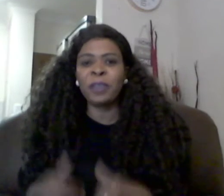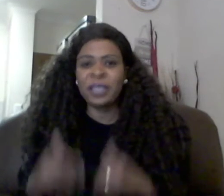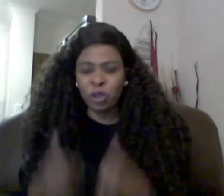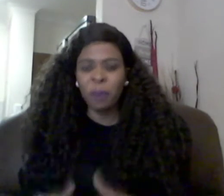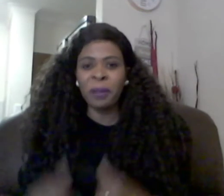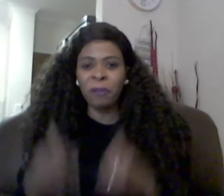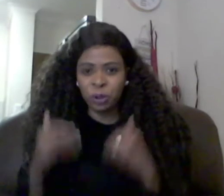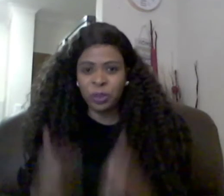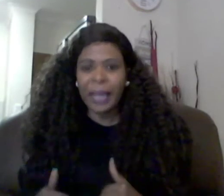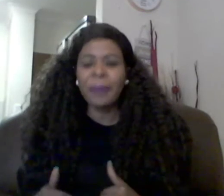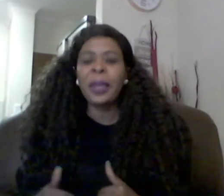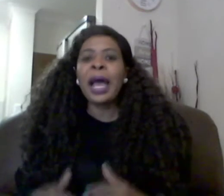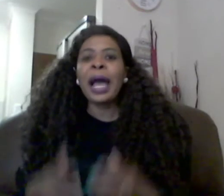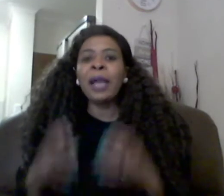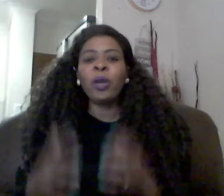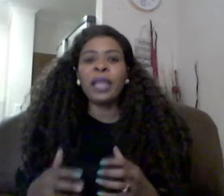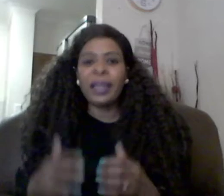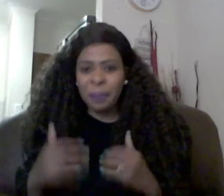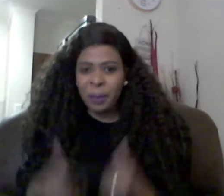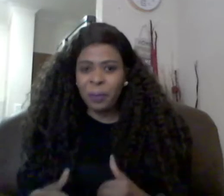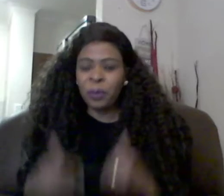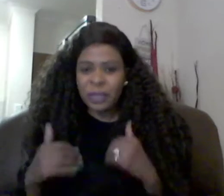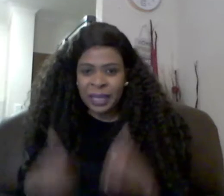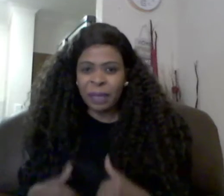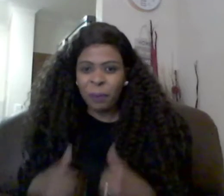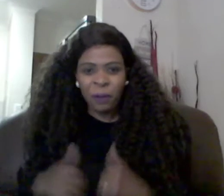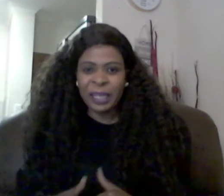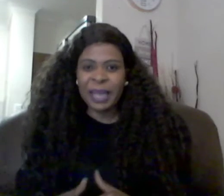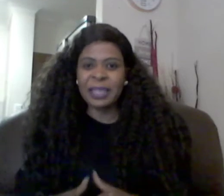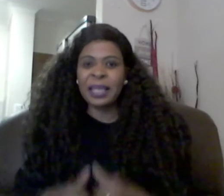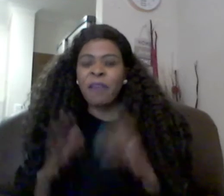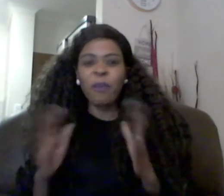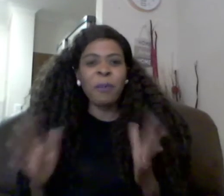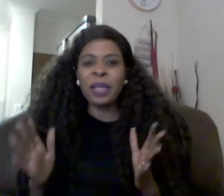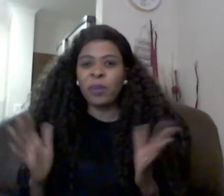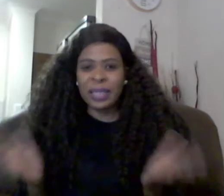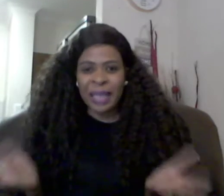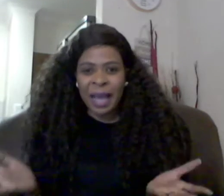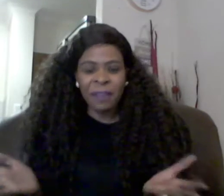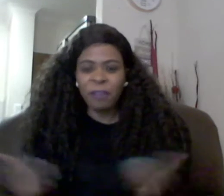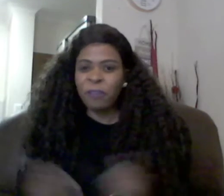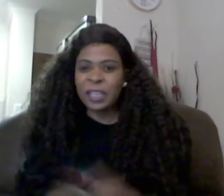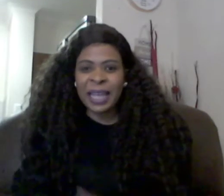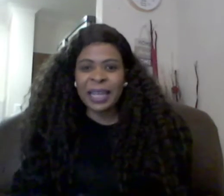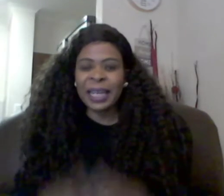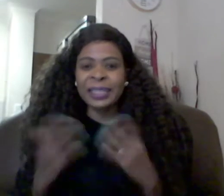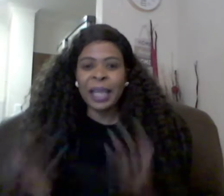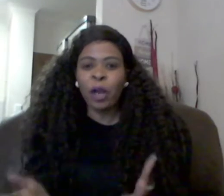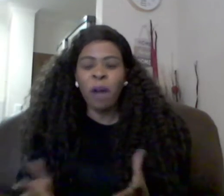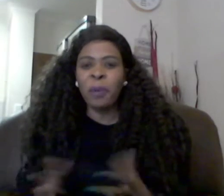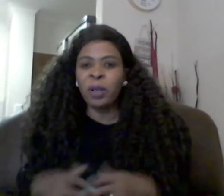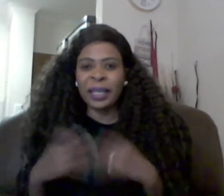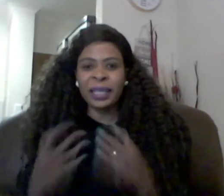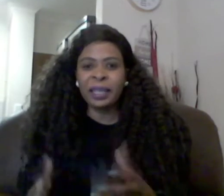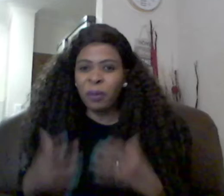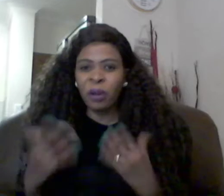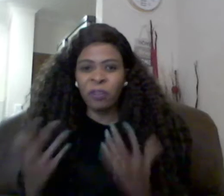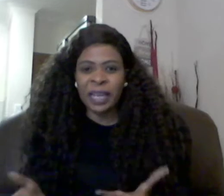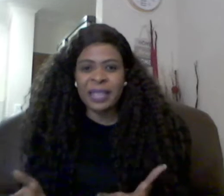this topic for today i know that there are people who say that prophetess for me it was love at first sight like jacob when you're reading the book of genesis